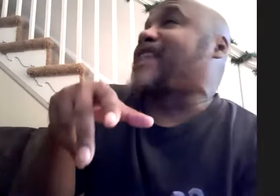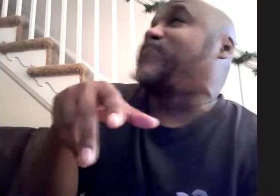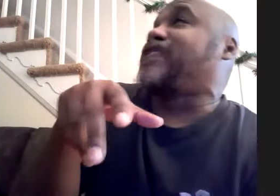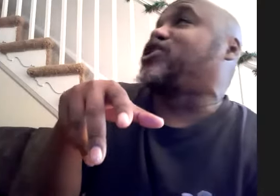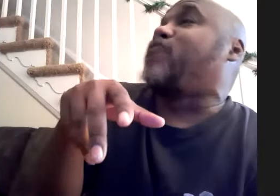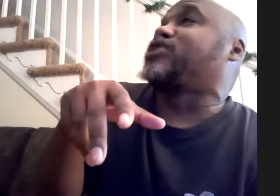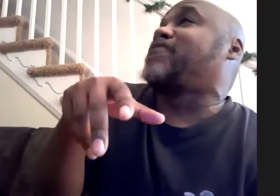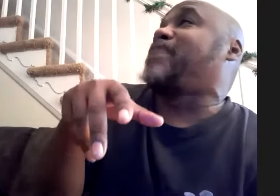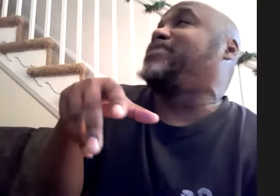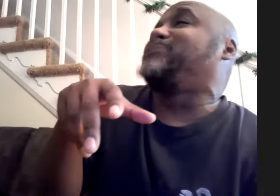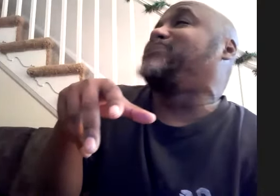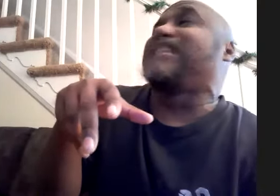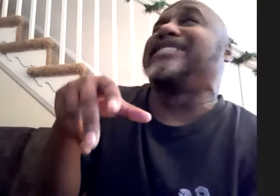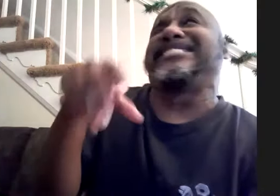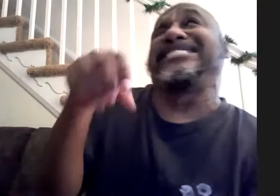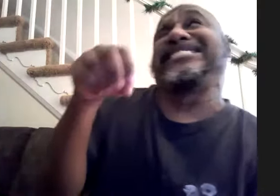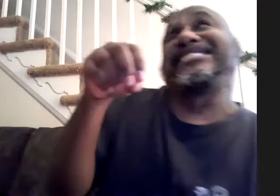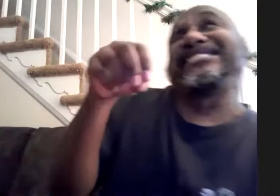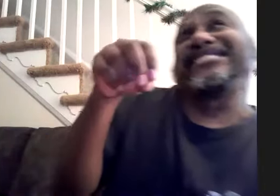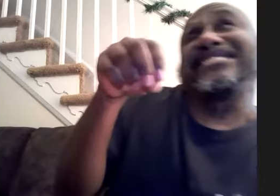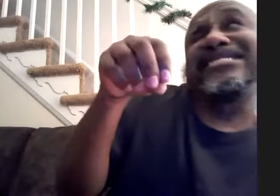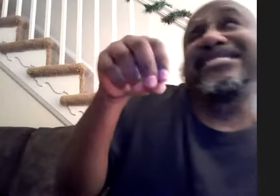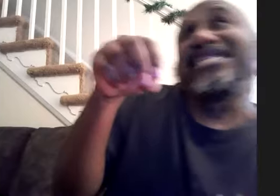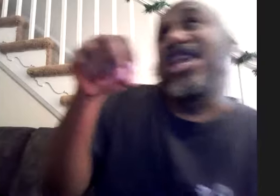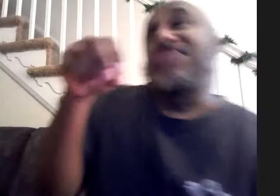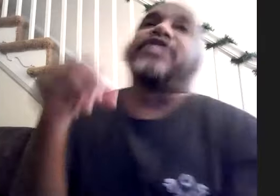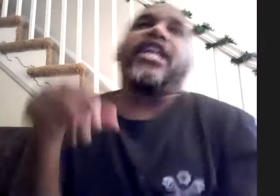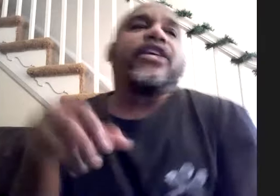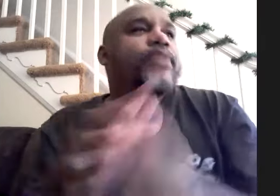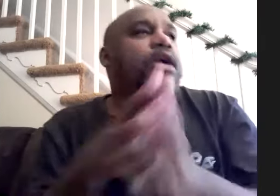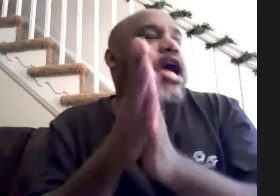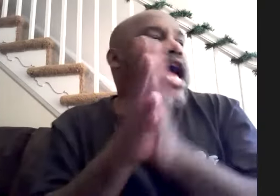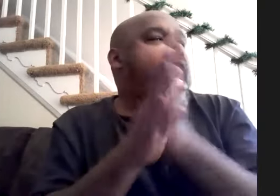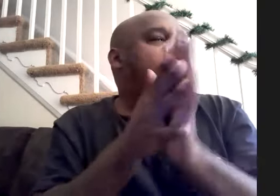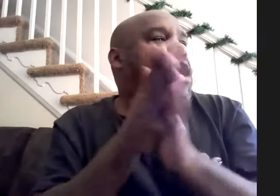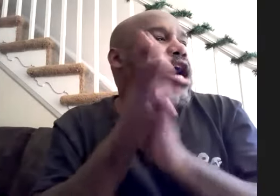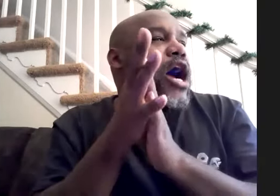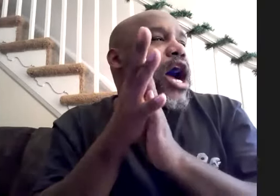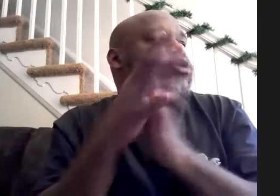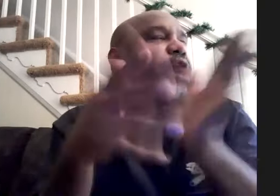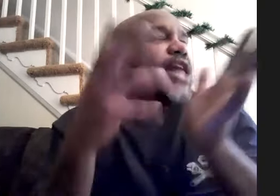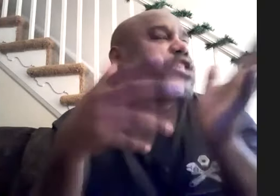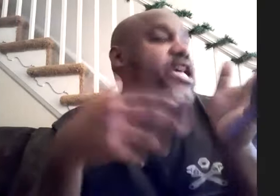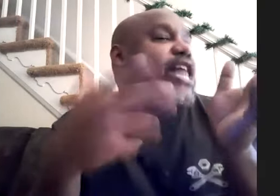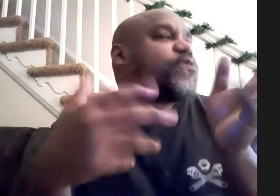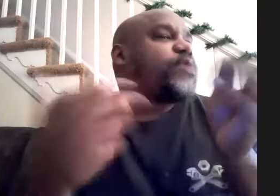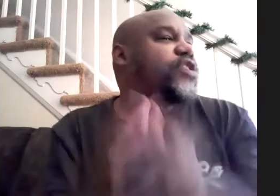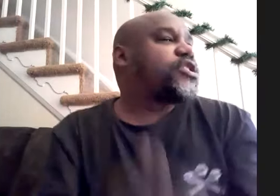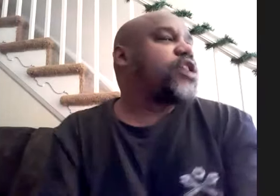2012 we're talking about maybe 2013 and i was playing he asked me to play the song he's